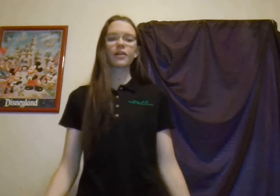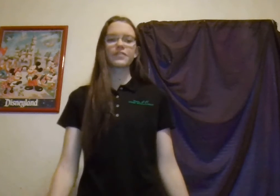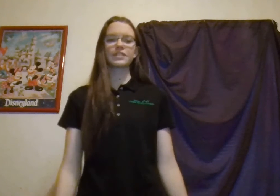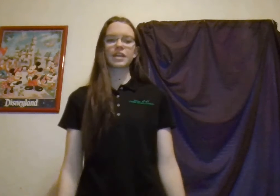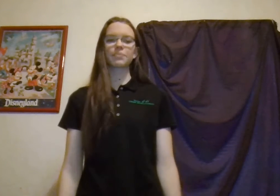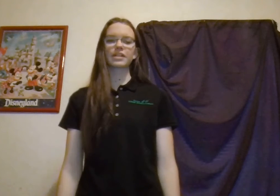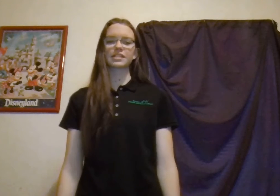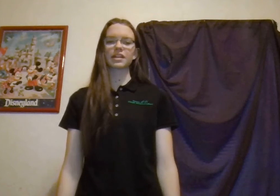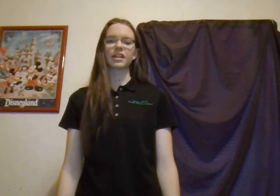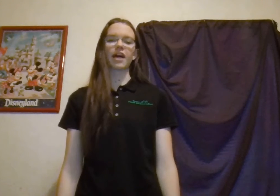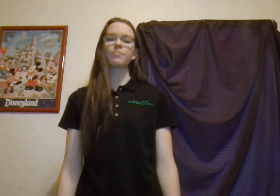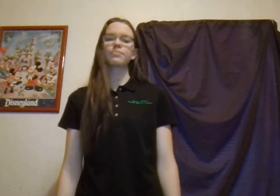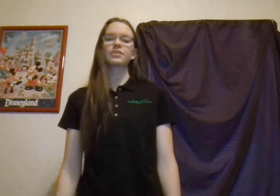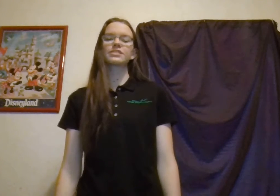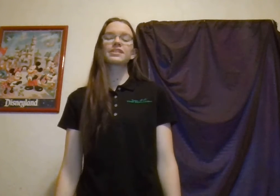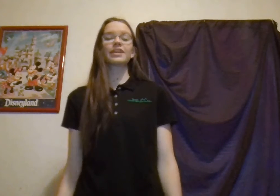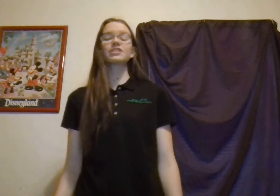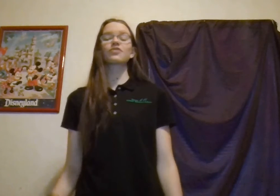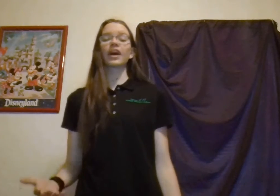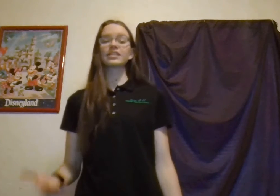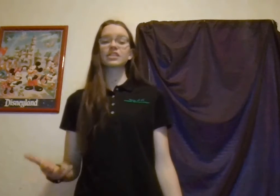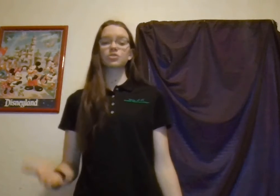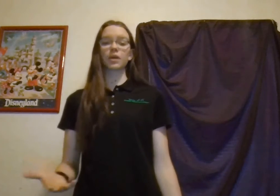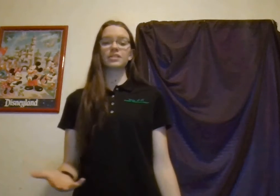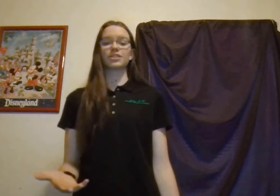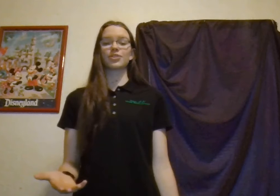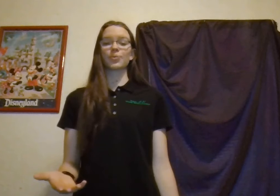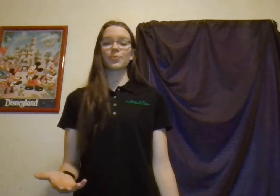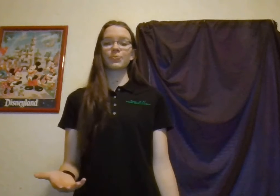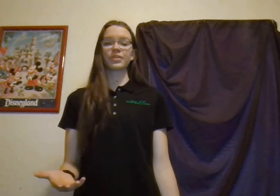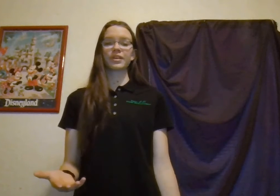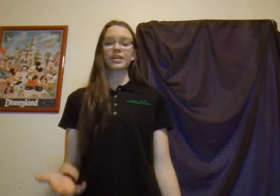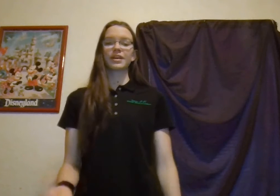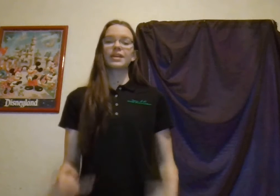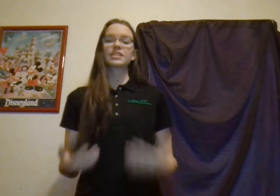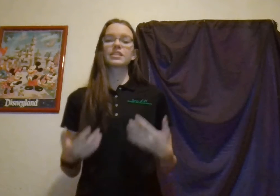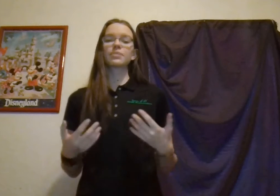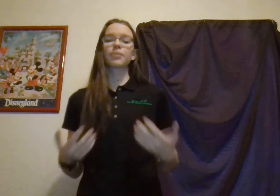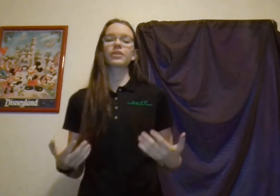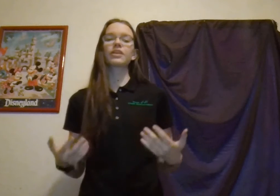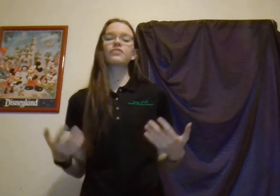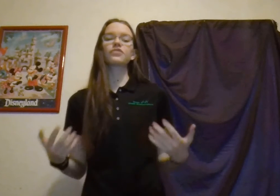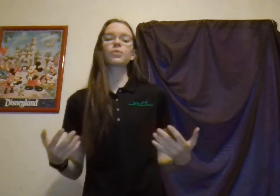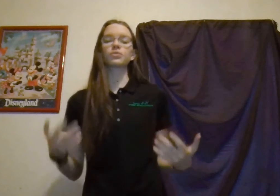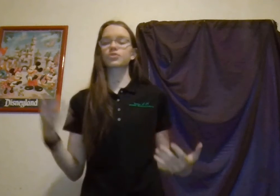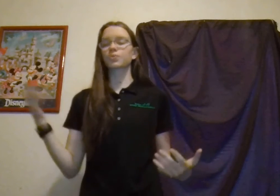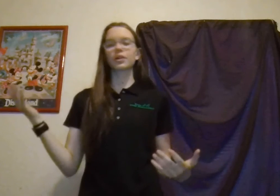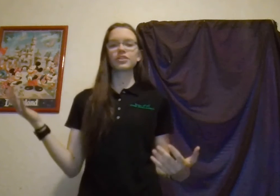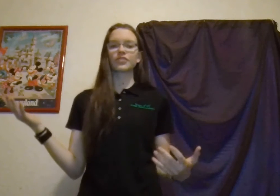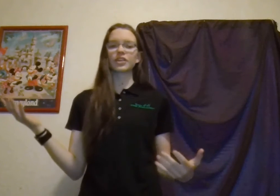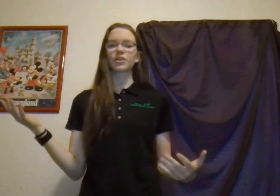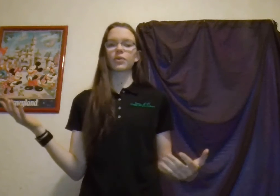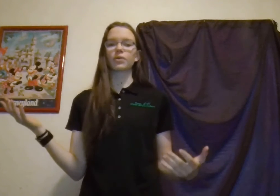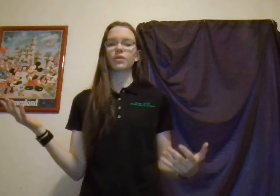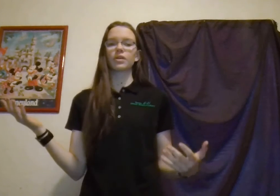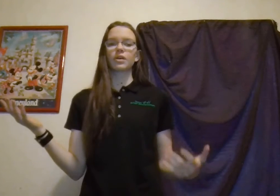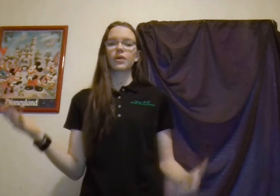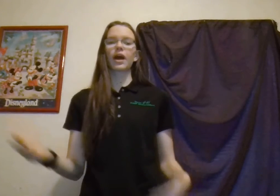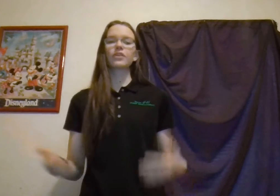often take place in a lab, but science finds its way to you. It's in the burning of fuel to run your vehicle, or how